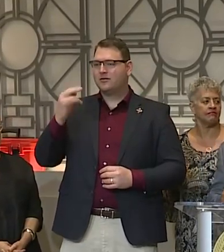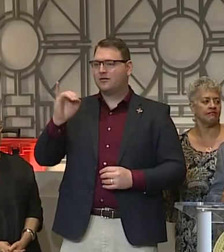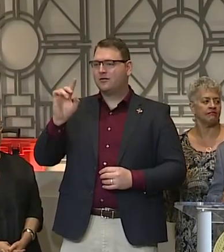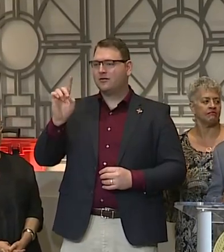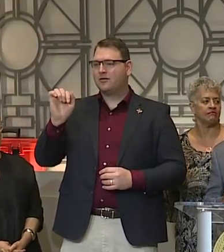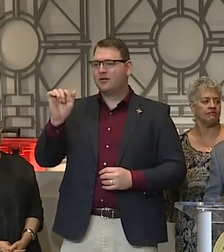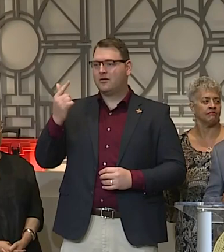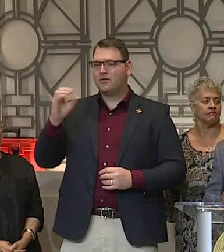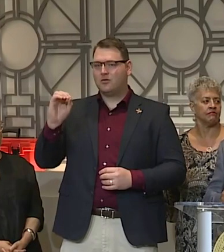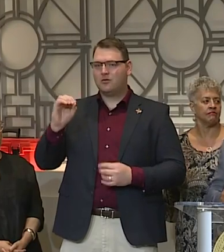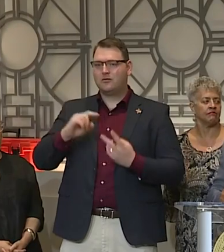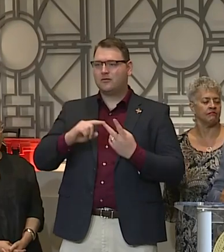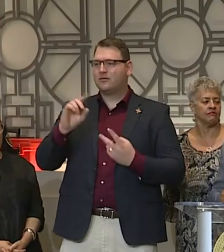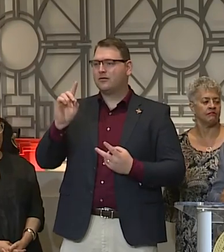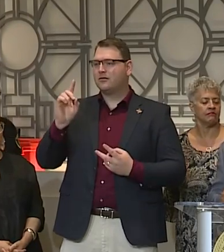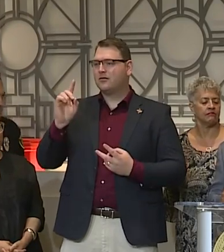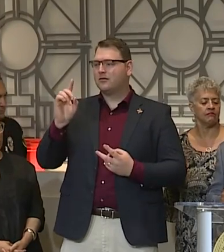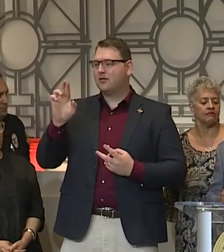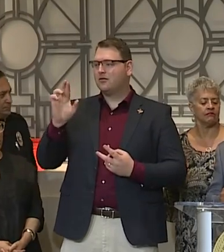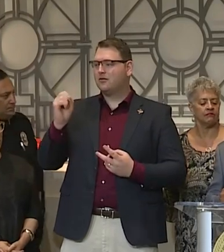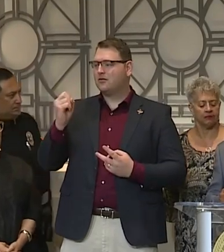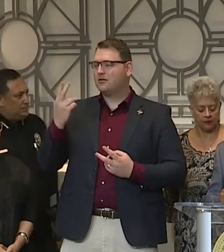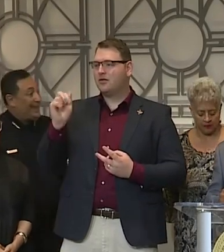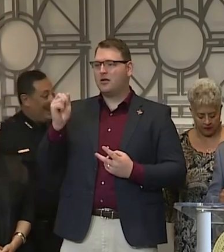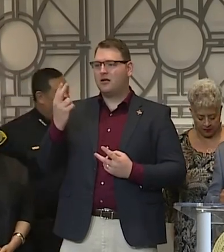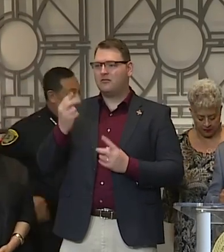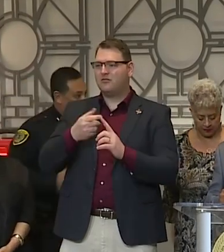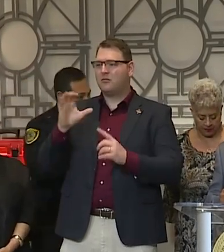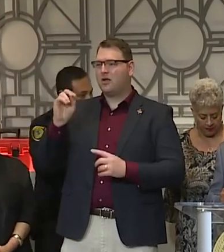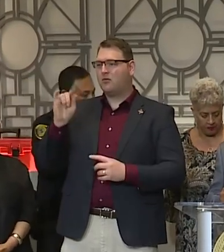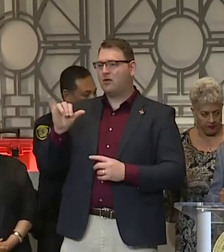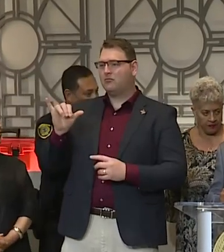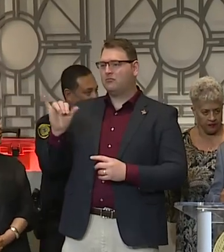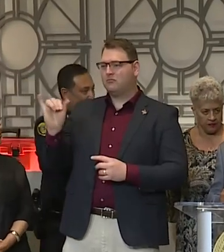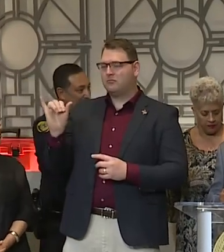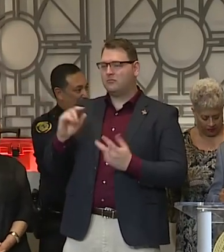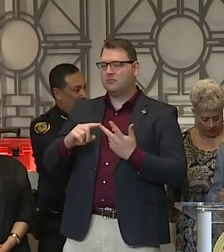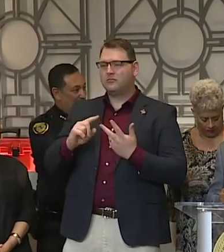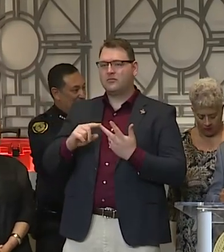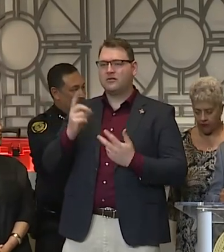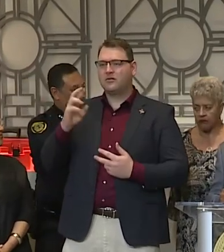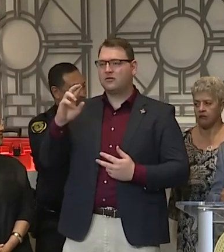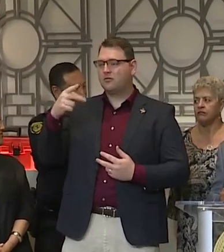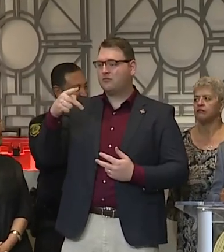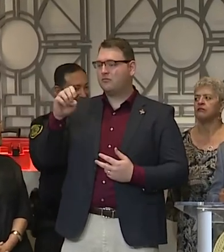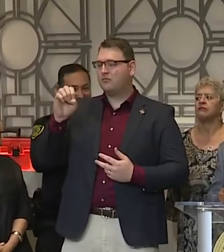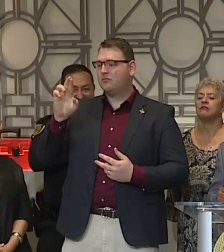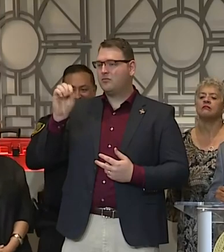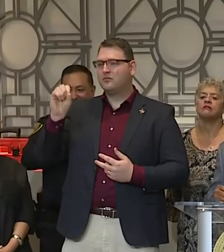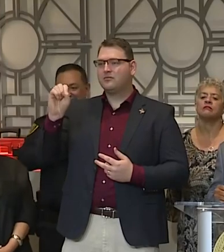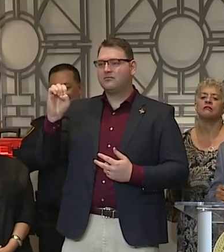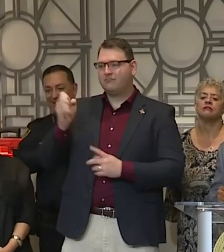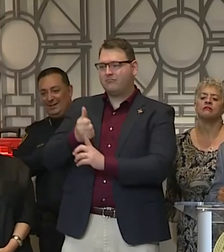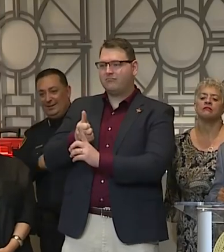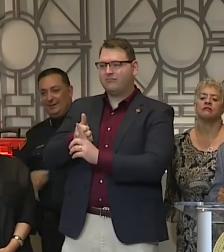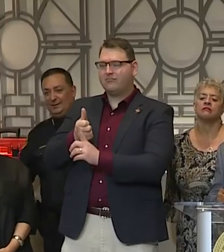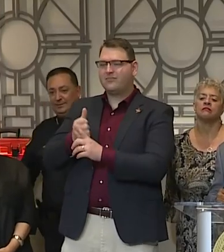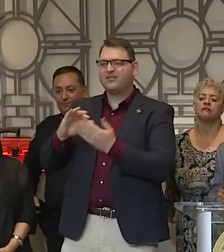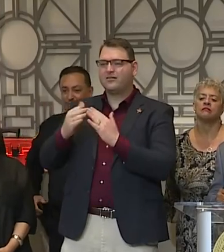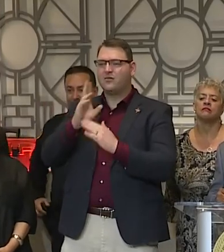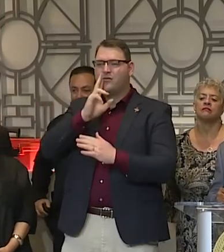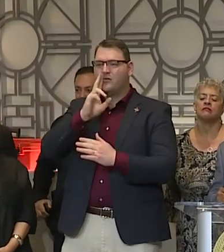Dr. Shaw, who is also from the county, Dr. Peirce, the City of Houston Chief Medical